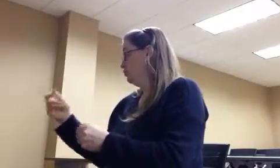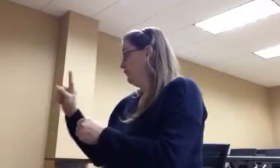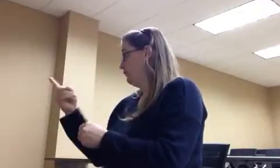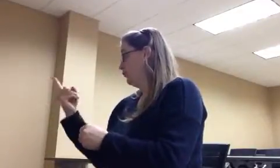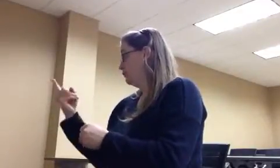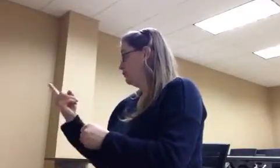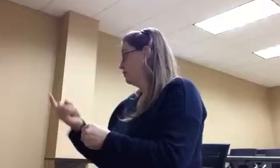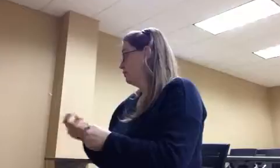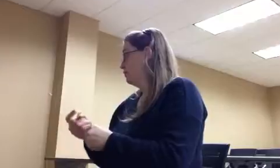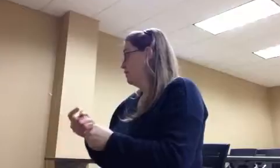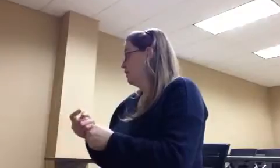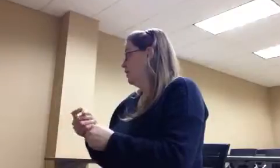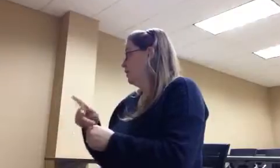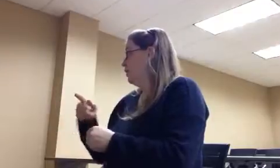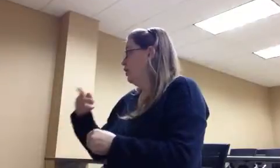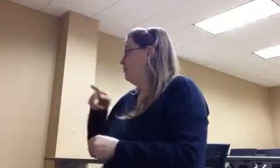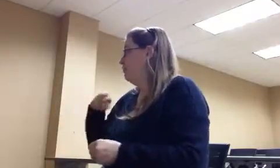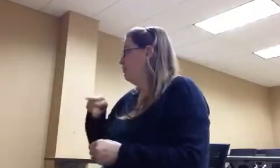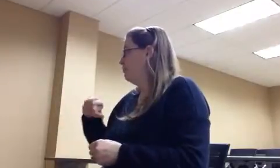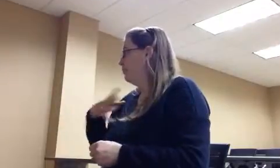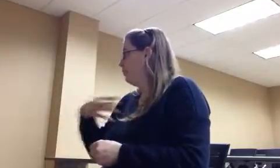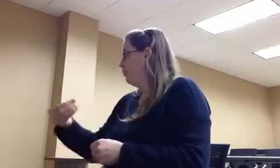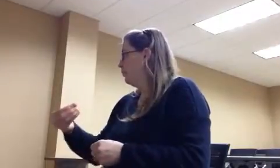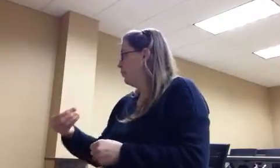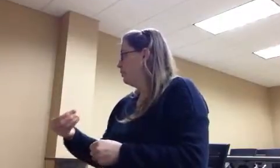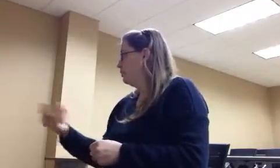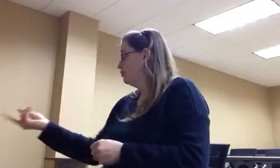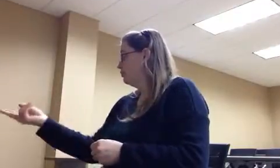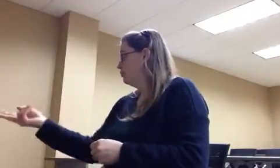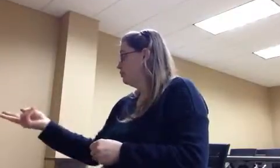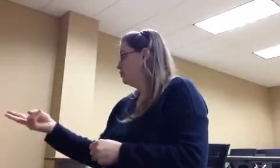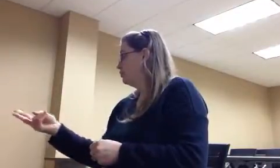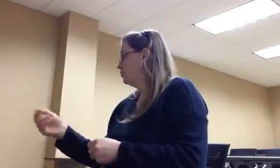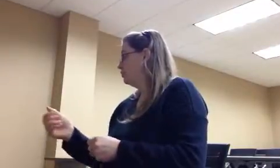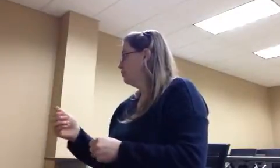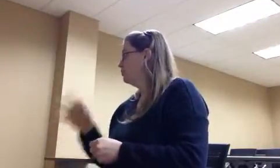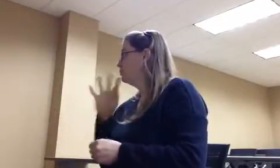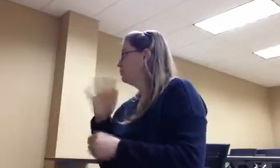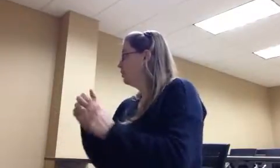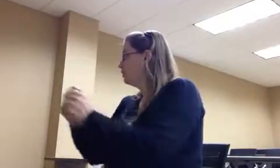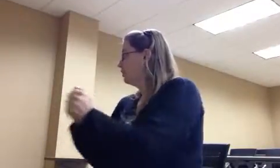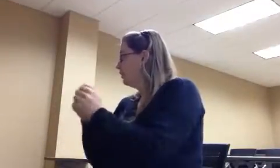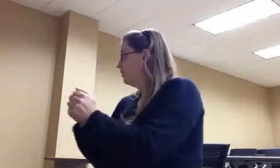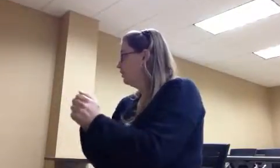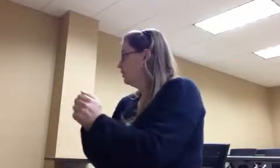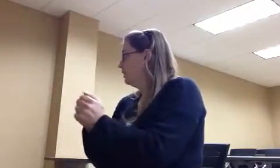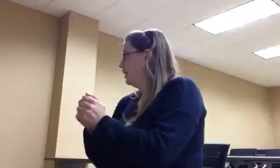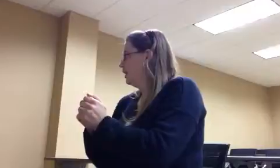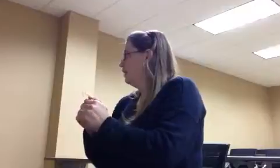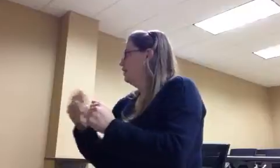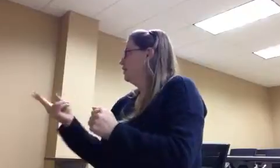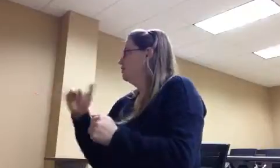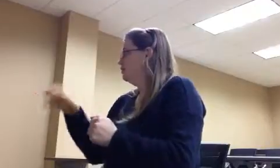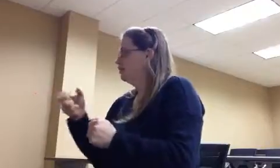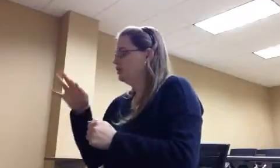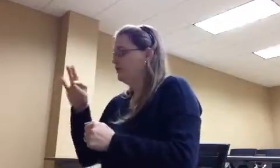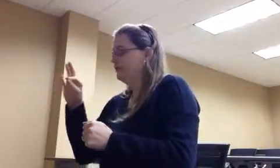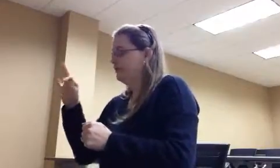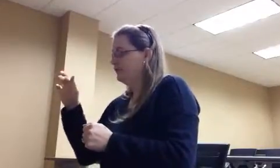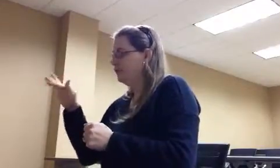Pink, purple, and white, you guys are going to talk to each other. Omar, you in? What's your name again? Jeffrey, you're going to talk to each other. You two